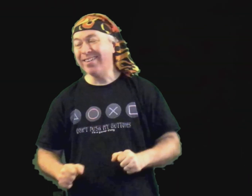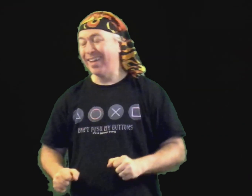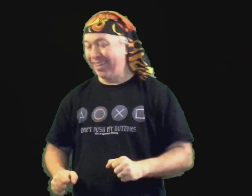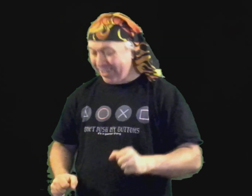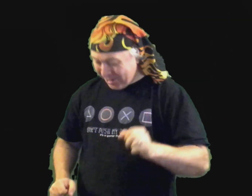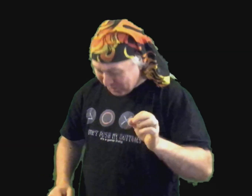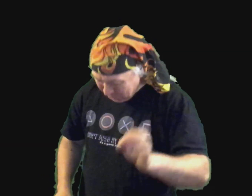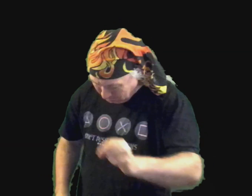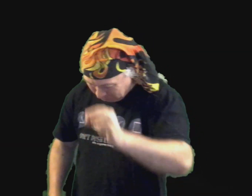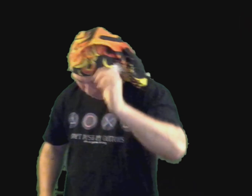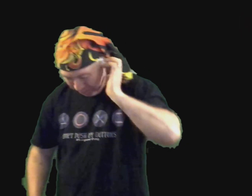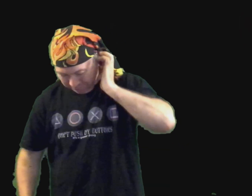Okay, so...